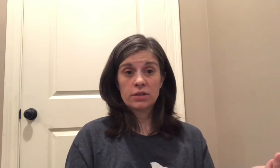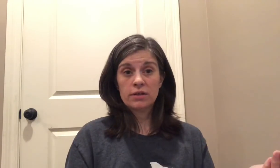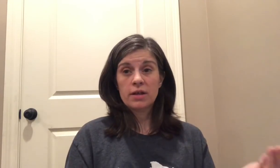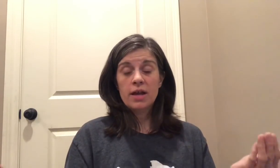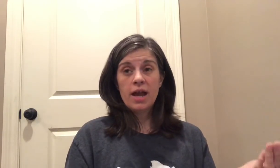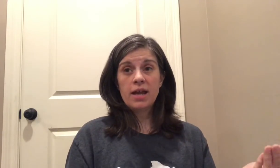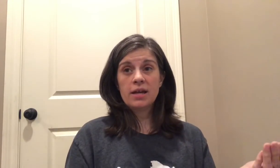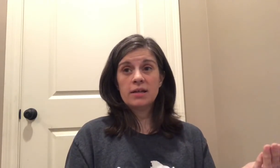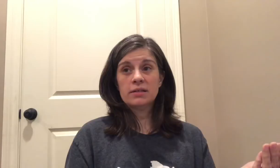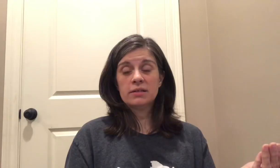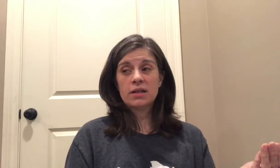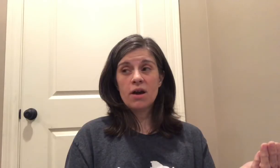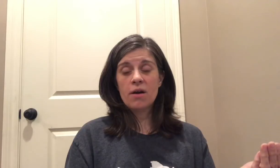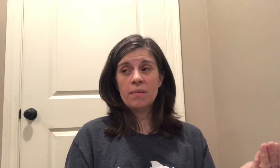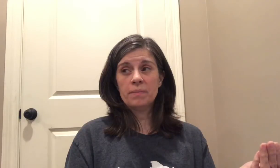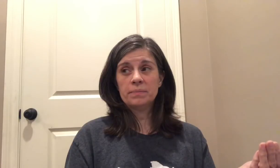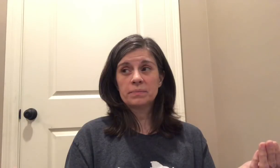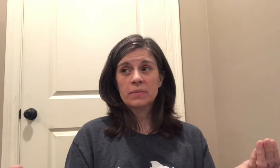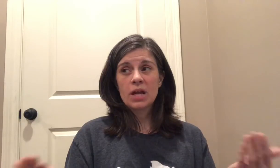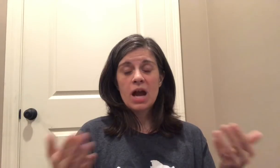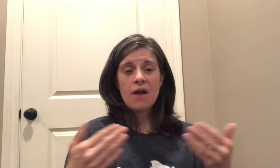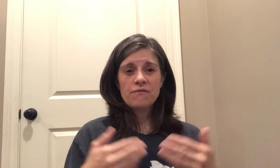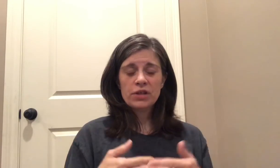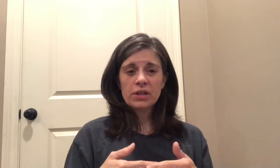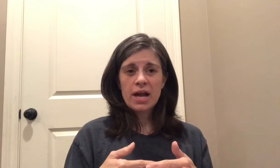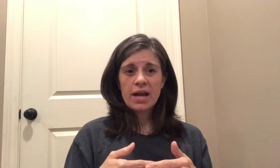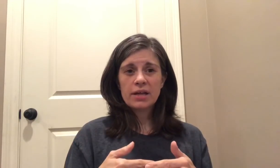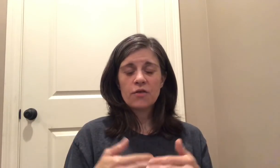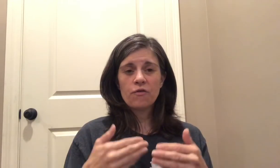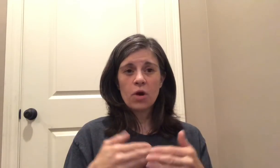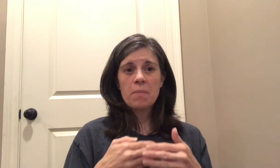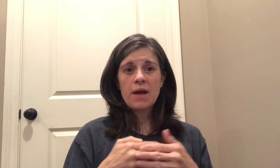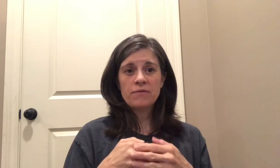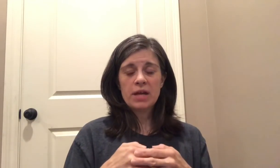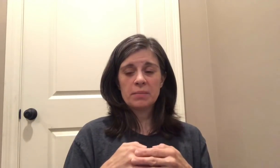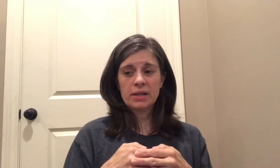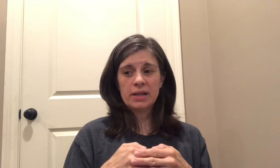and um I feel like for my family